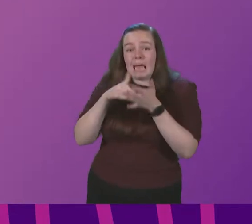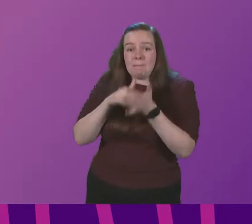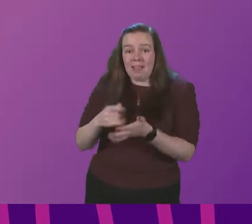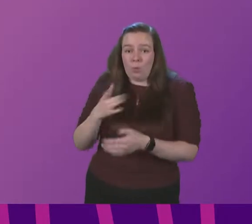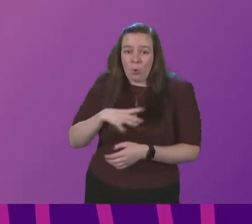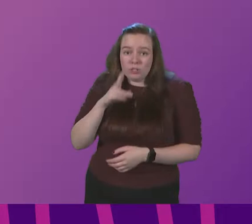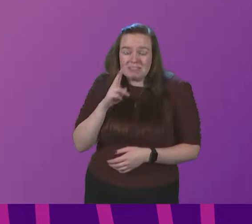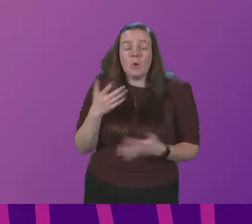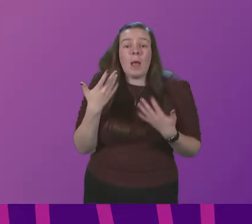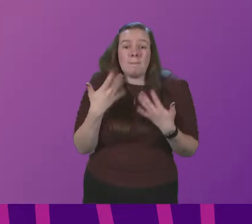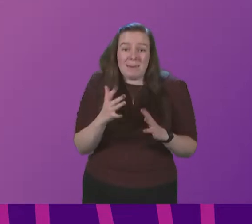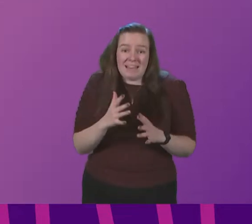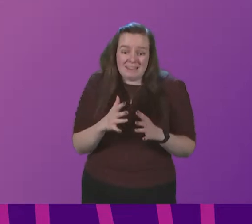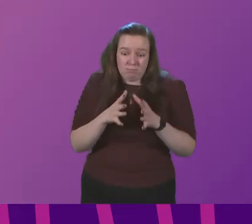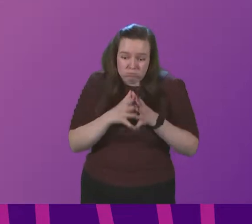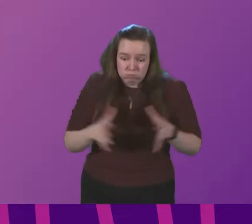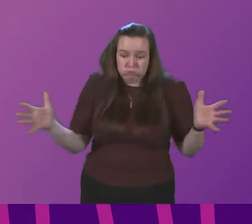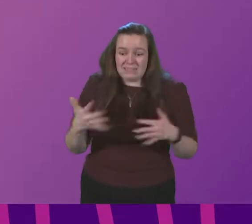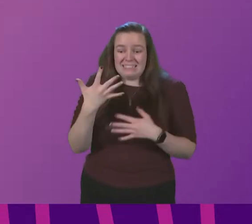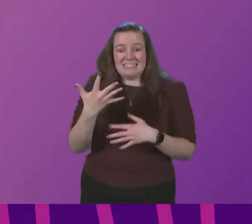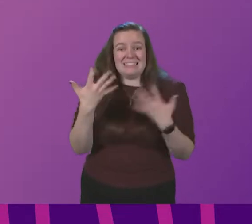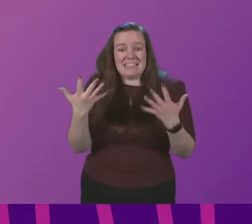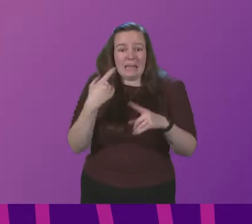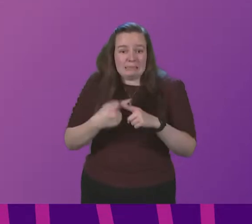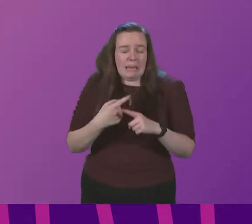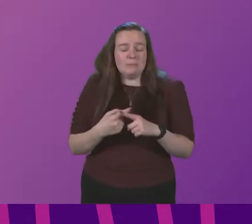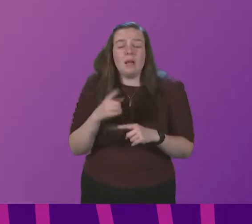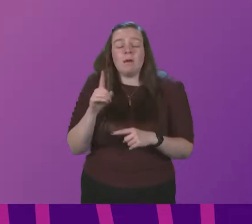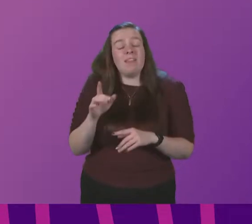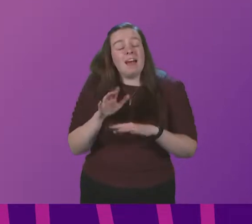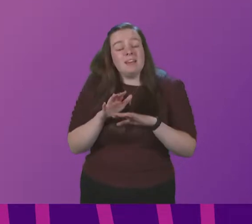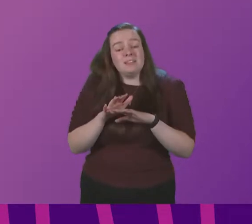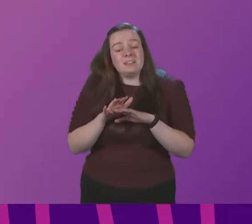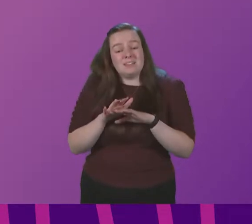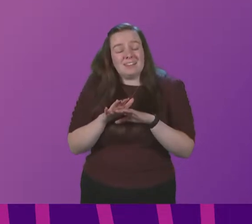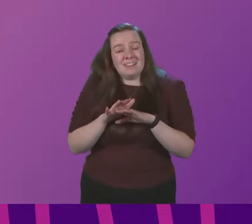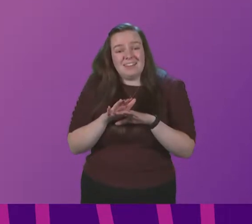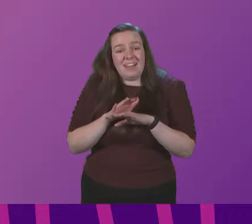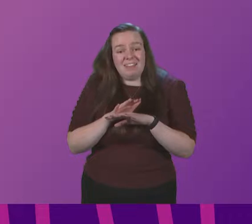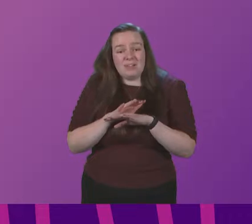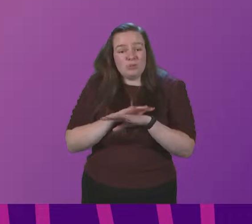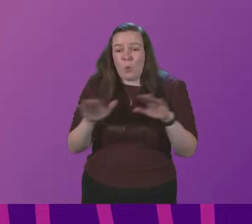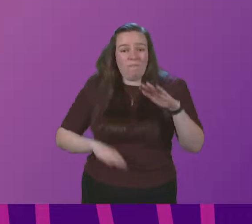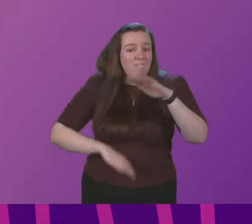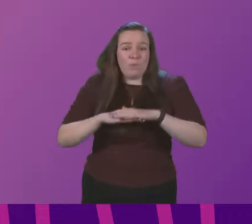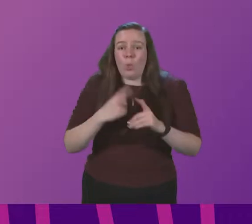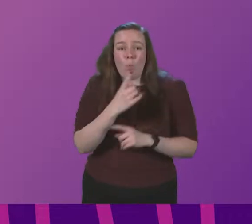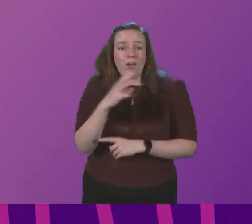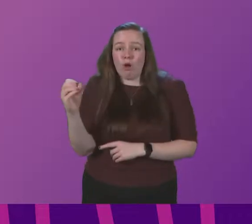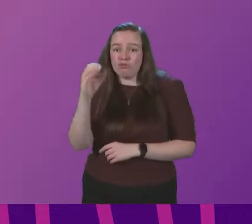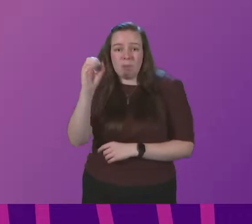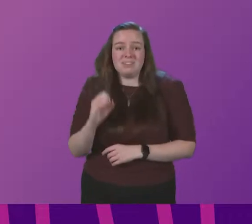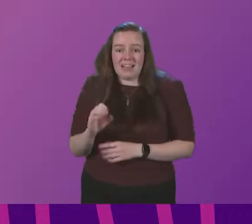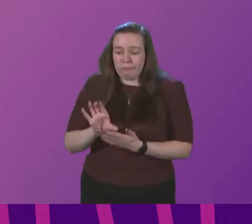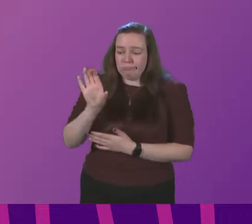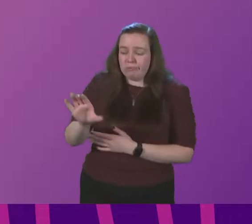we have delivered ten times that today and I think that is right but that does not go near full 100% compensation for the